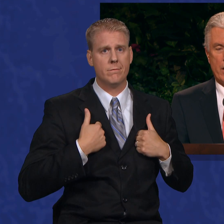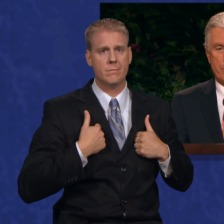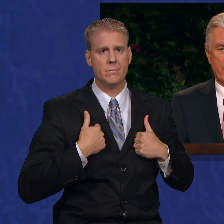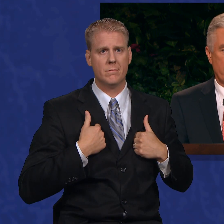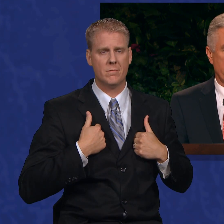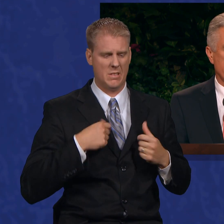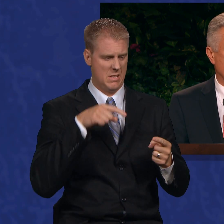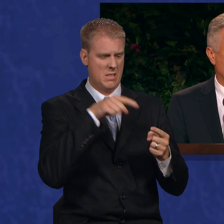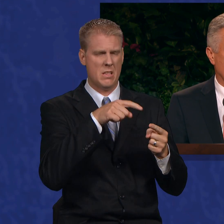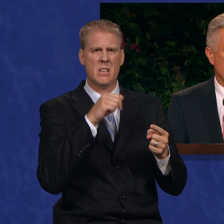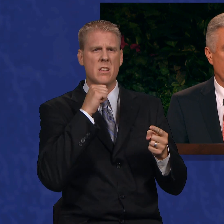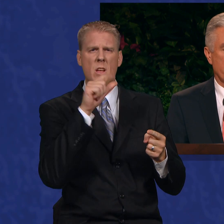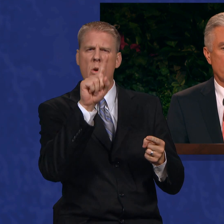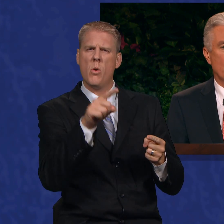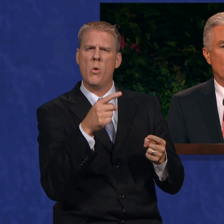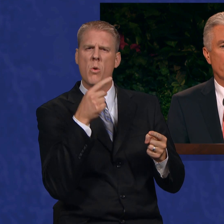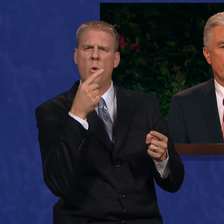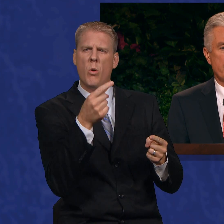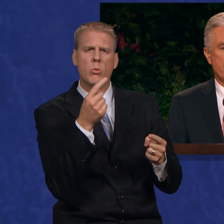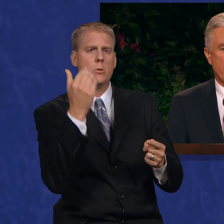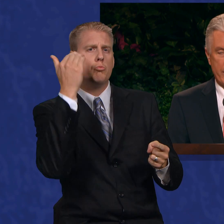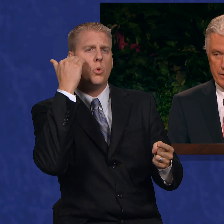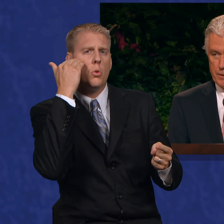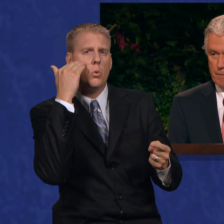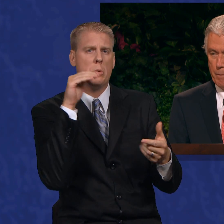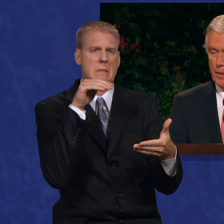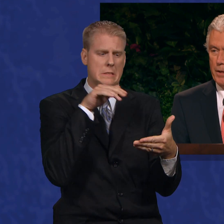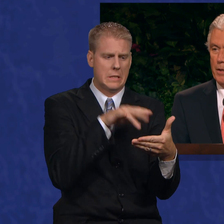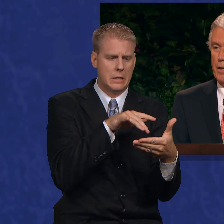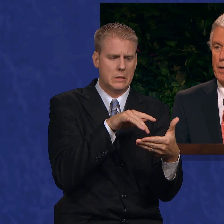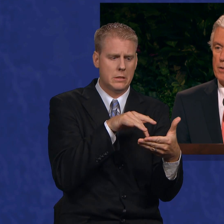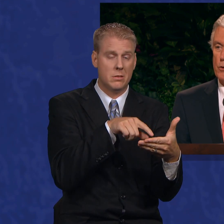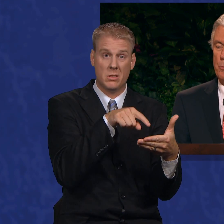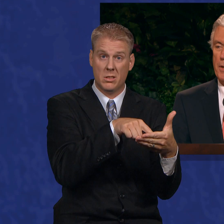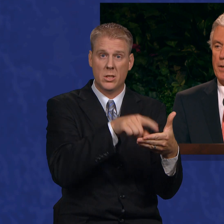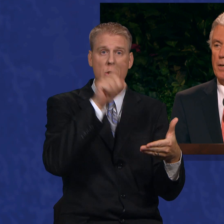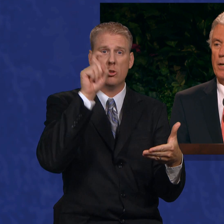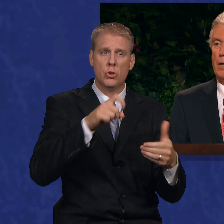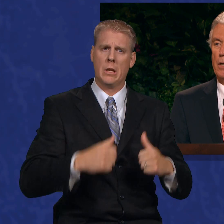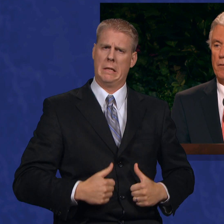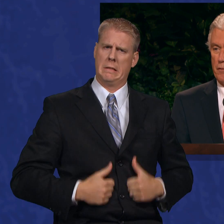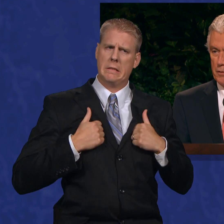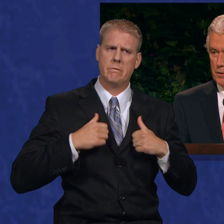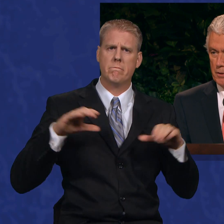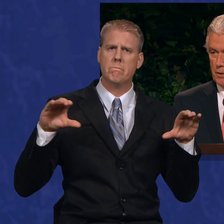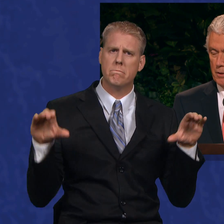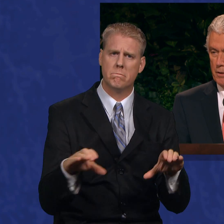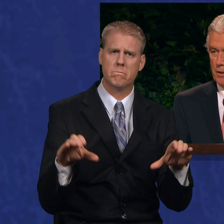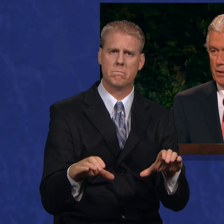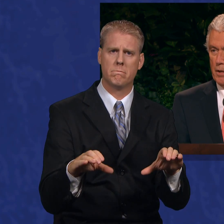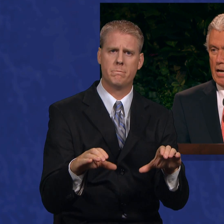It is not merely something to be known and studied. It is to be lived.